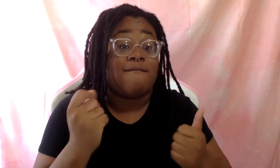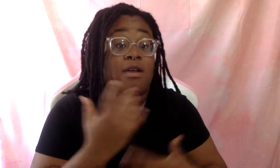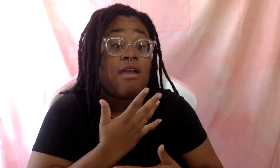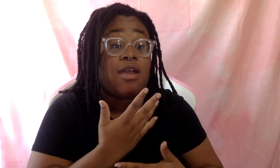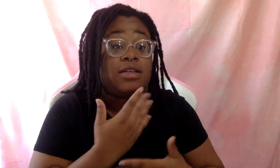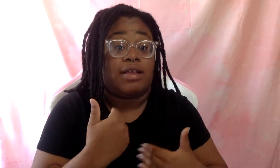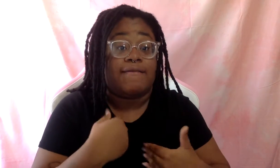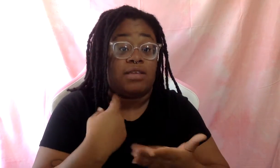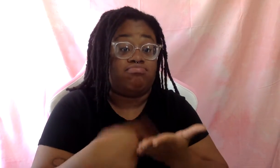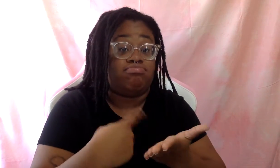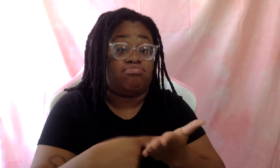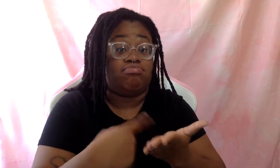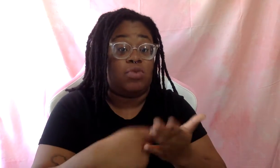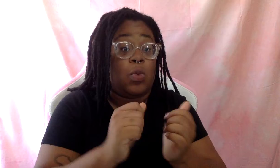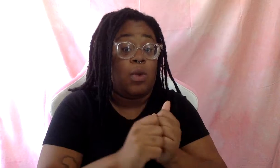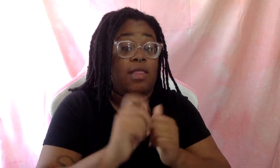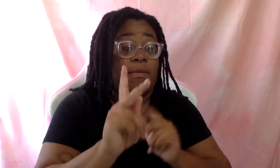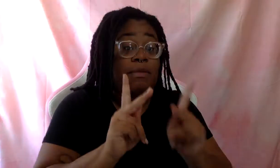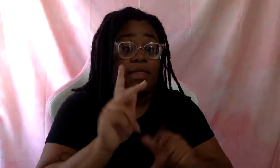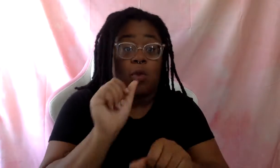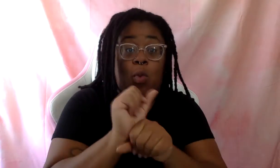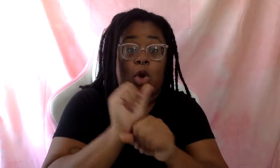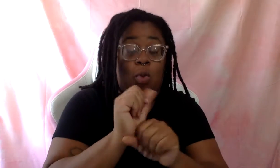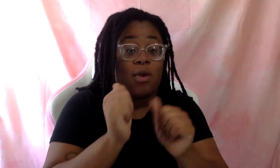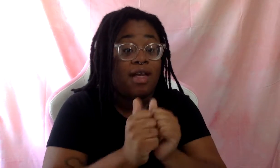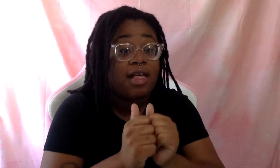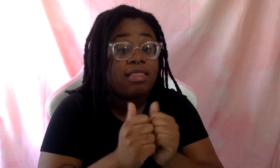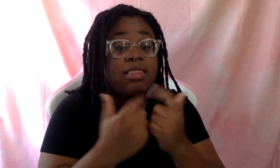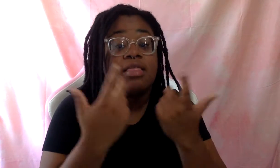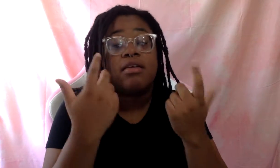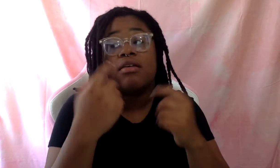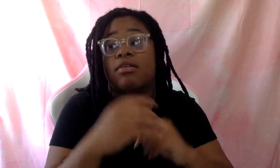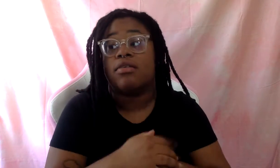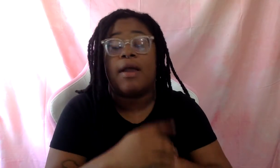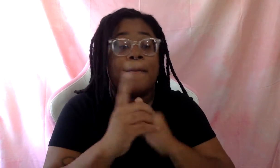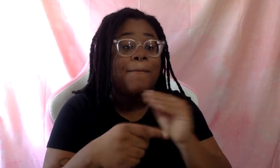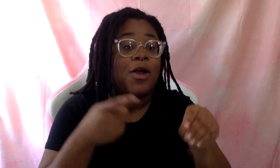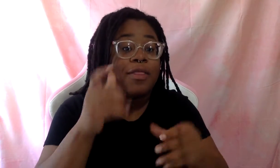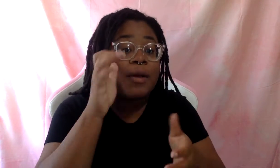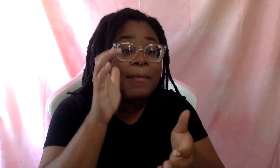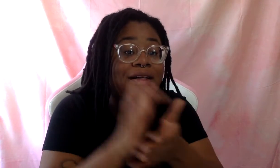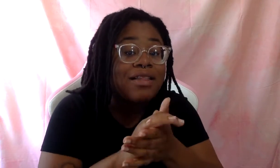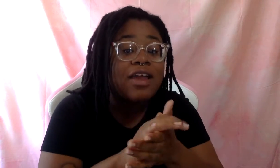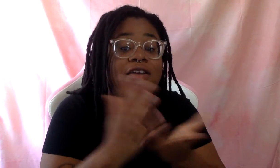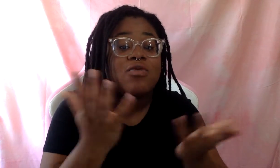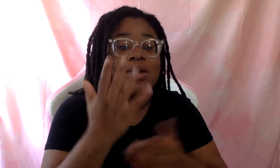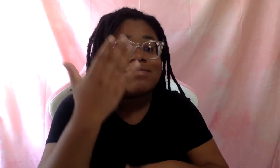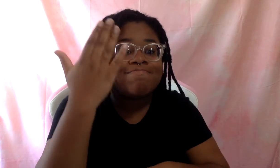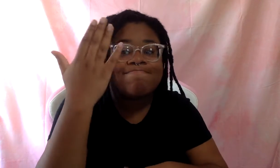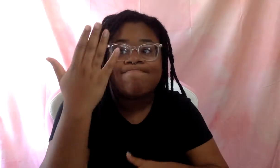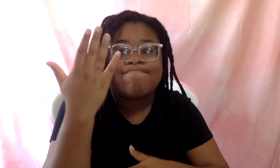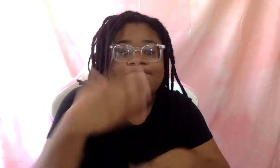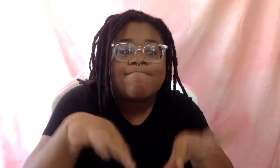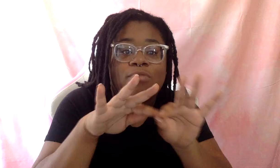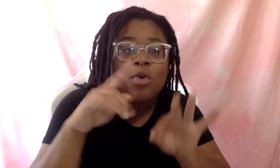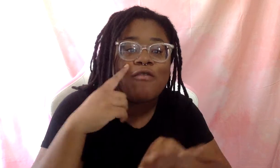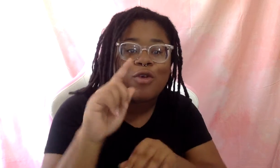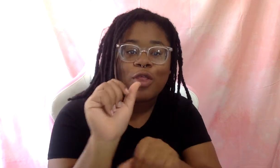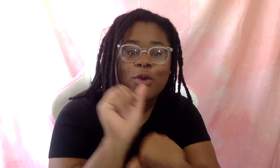conversations with the people they work with and about what they believe is at the forefront of their own work. What would you